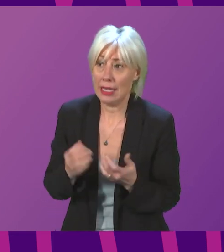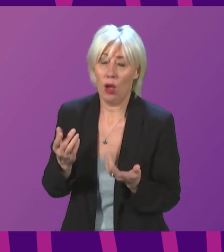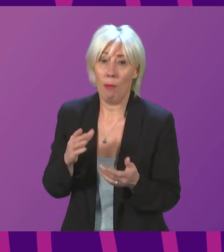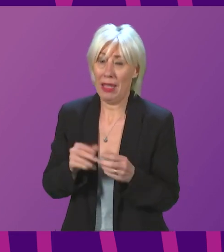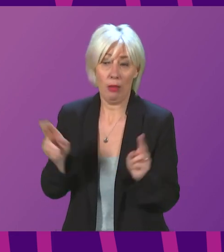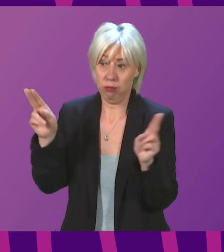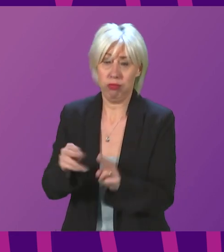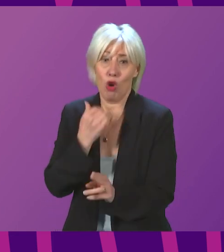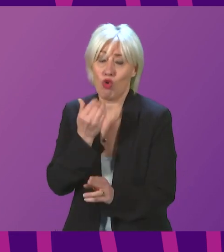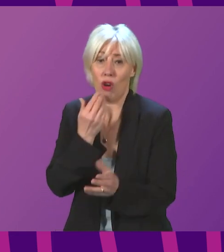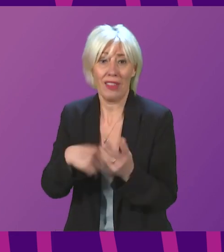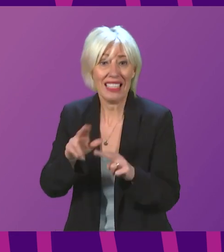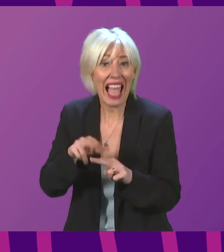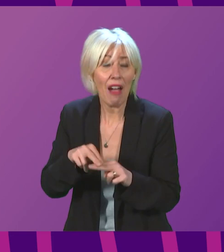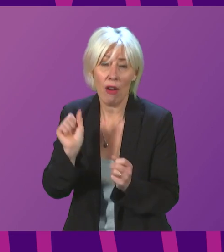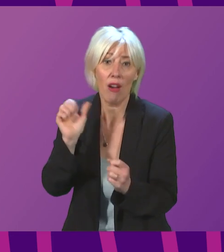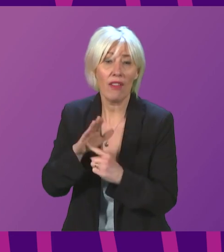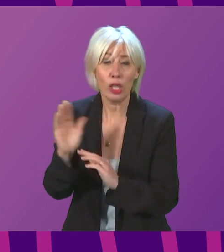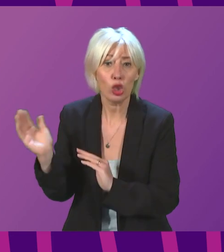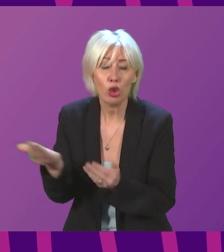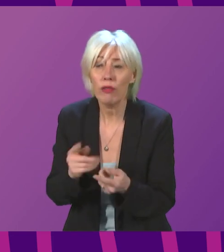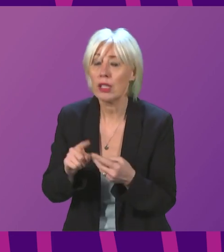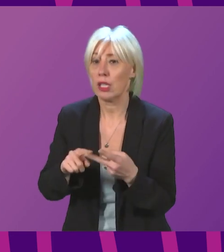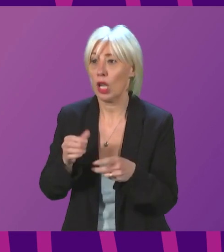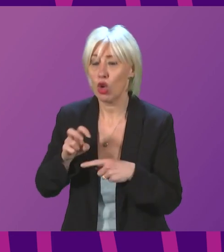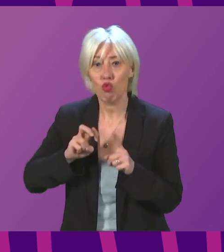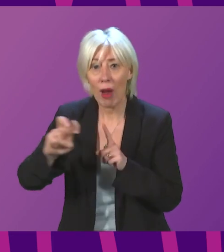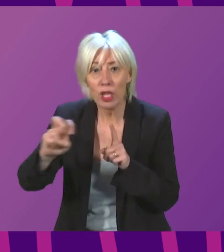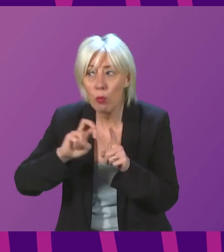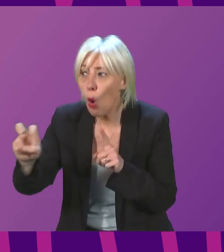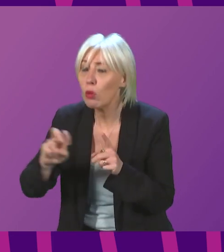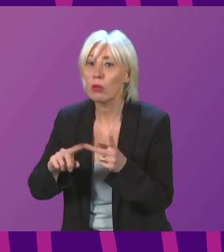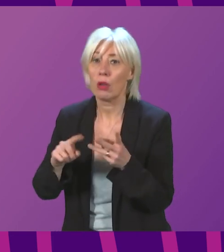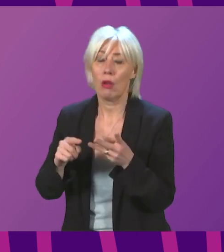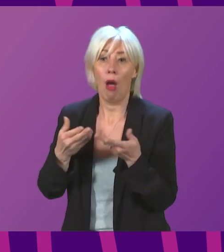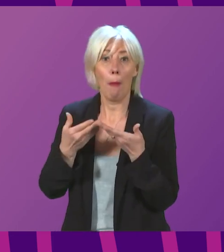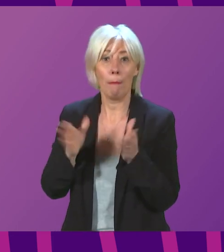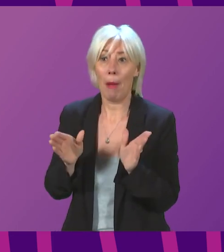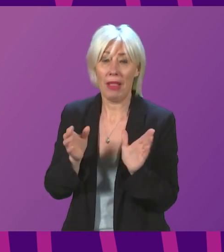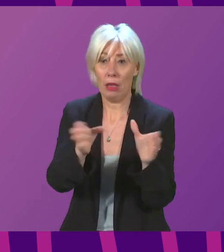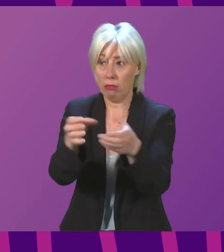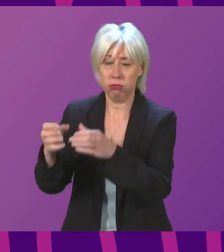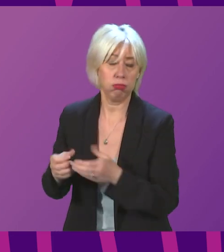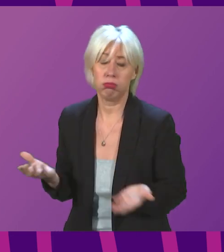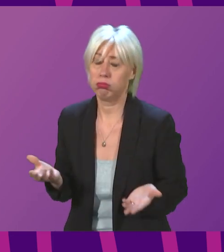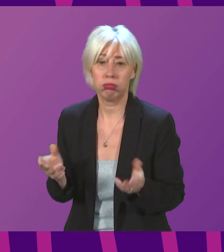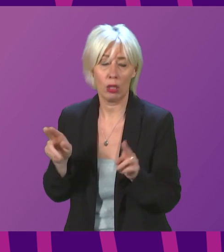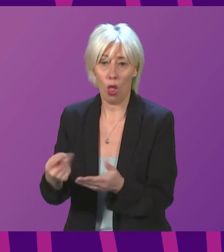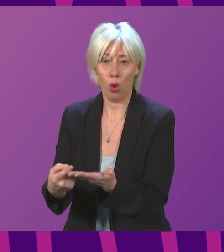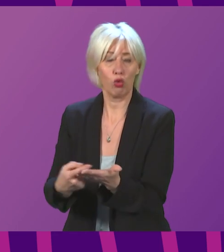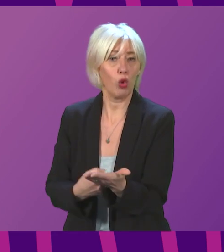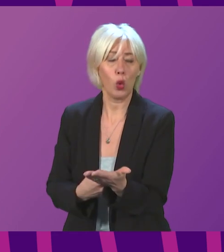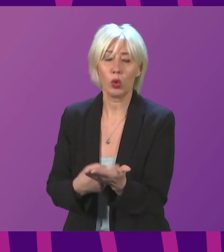of workers in our vital services, on our transport system and across the public sector. These rules are